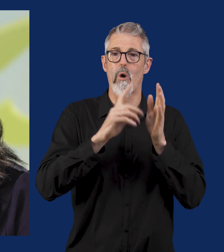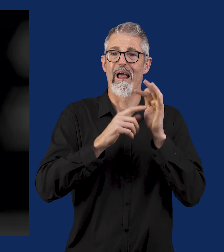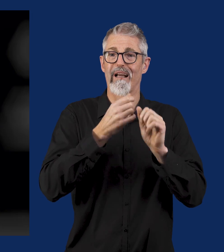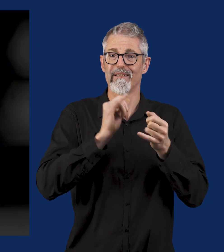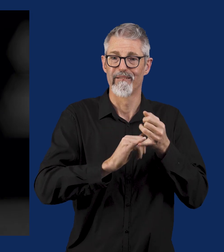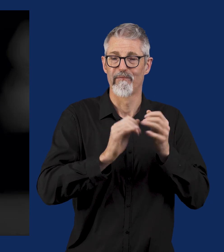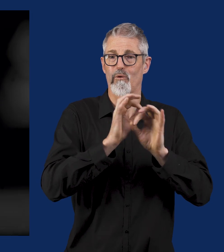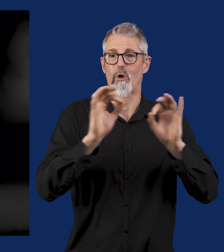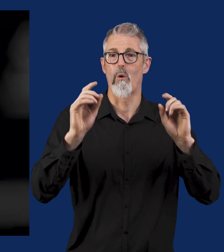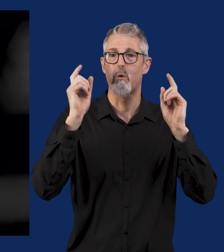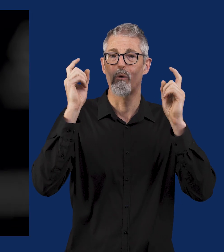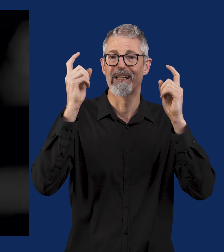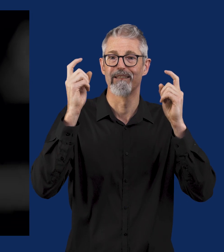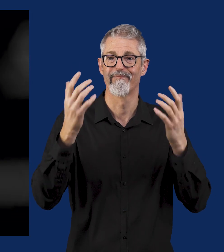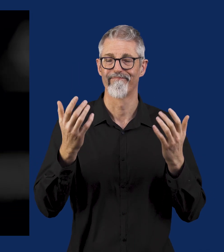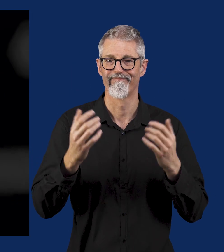page called No Legs No Worries.